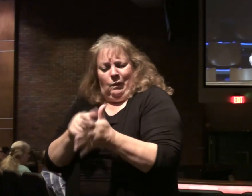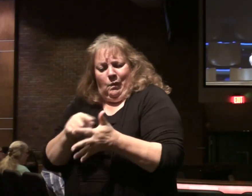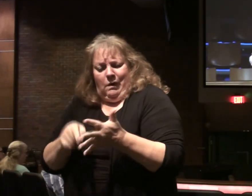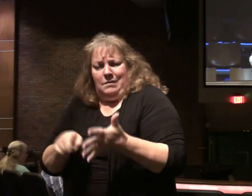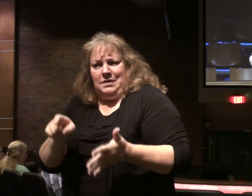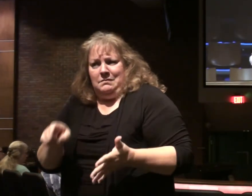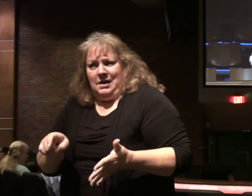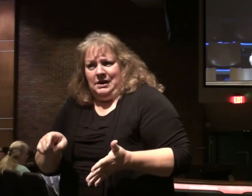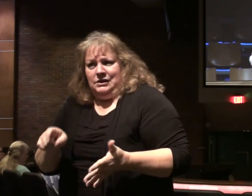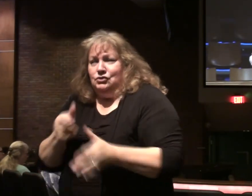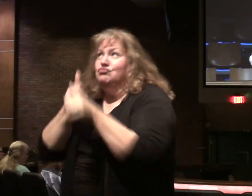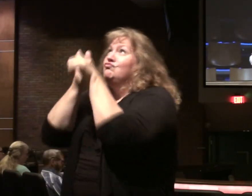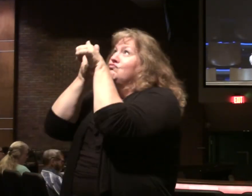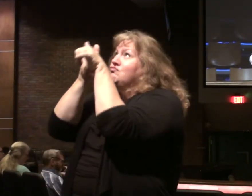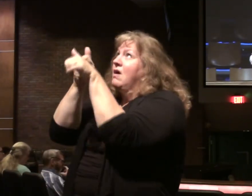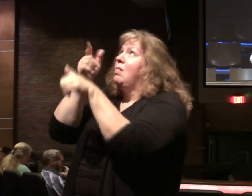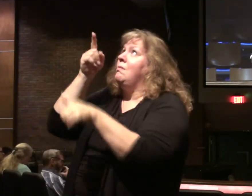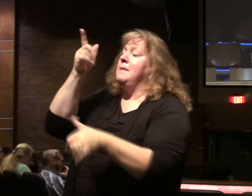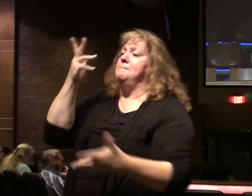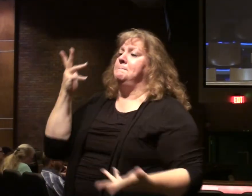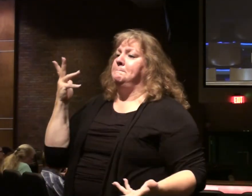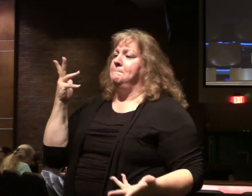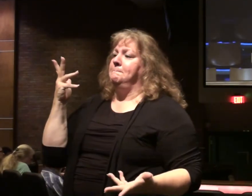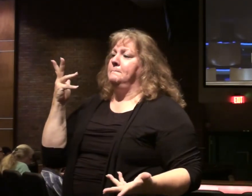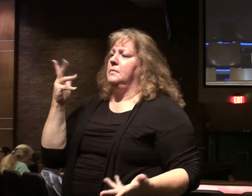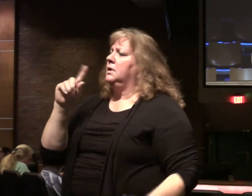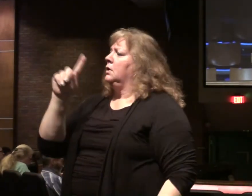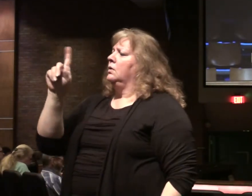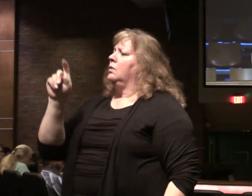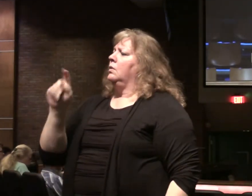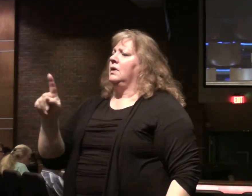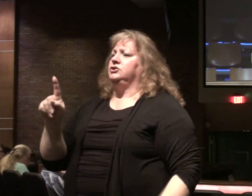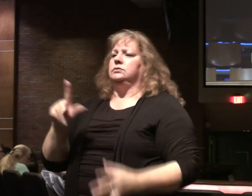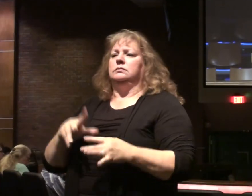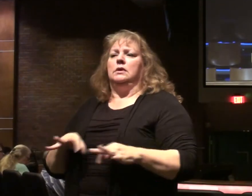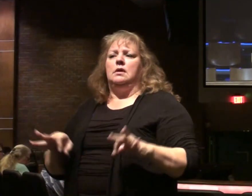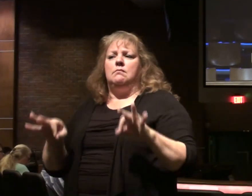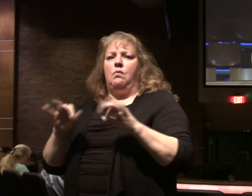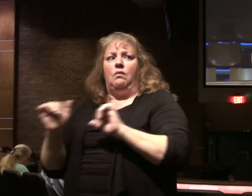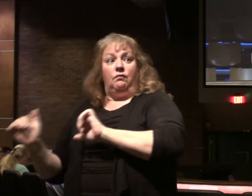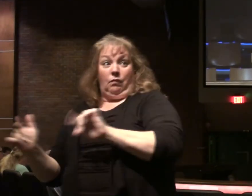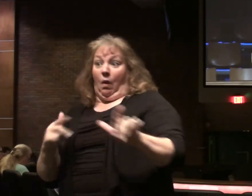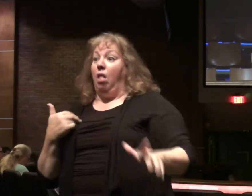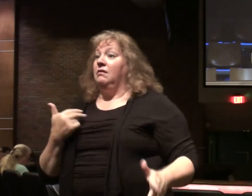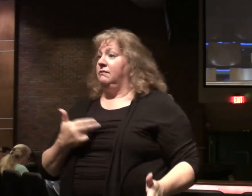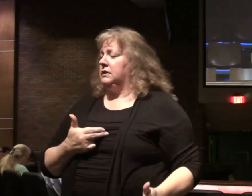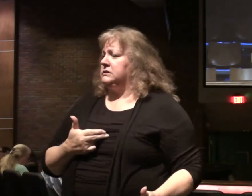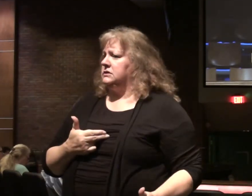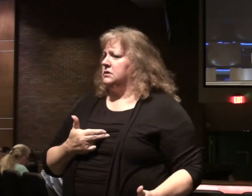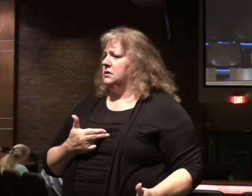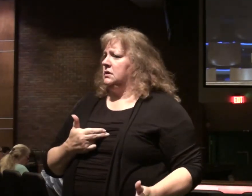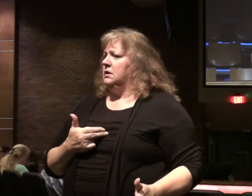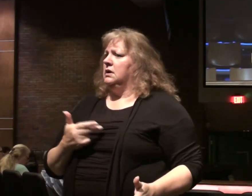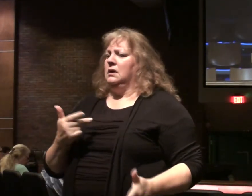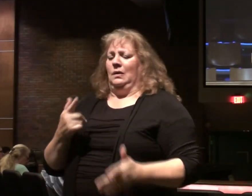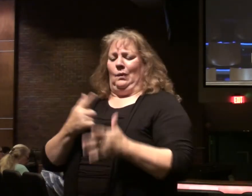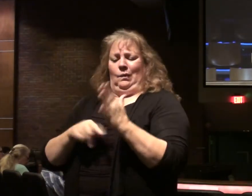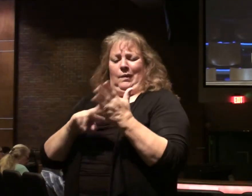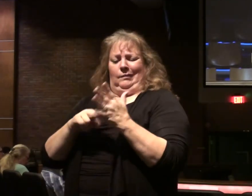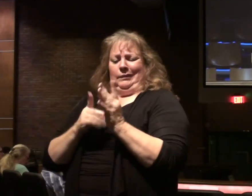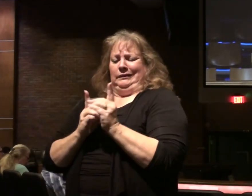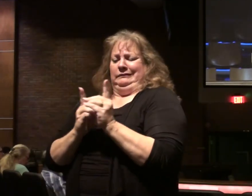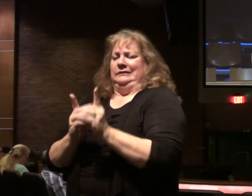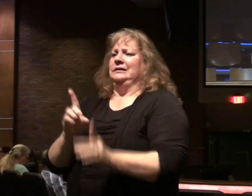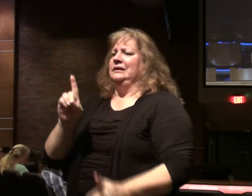of being a disciple of Christ. Question, very important question for us though. So, what is a disciple?